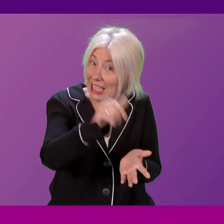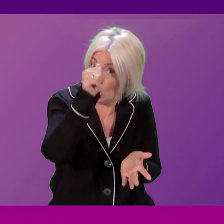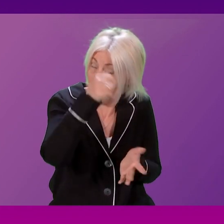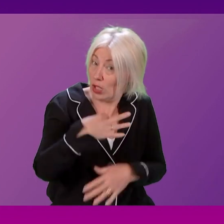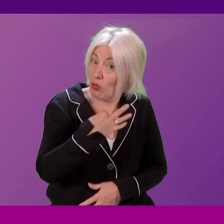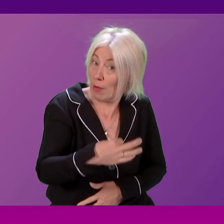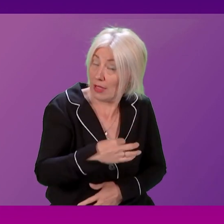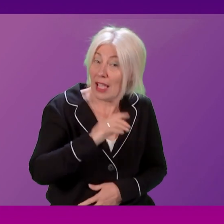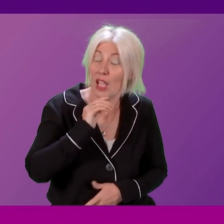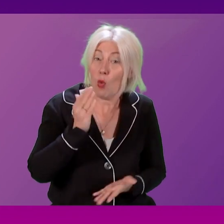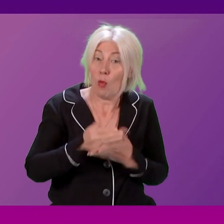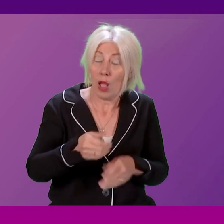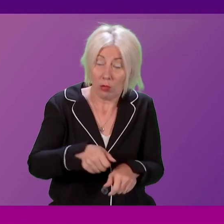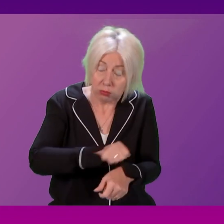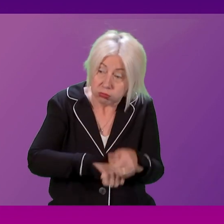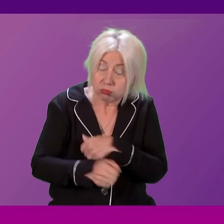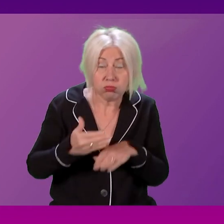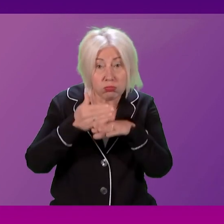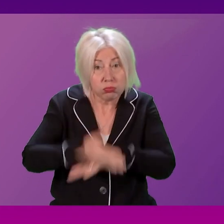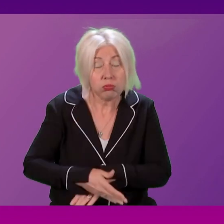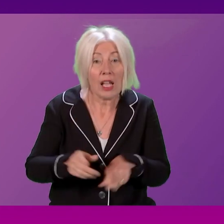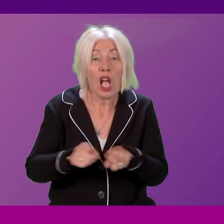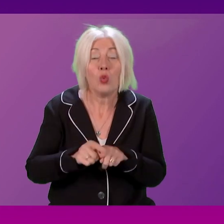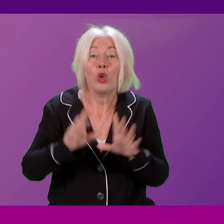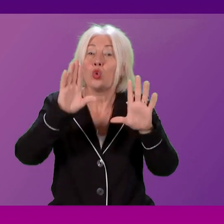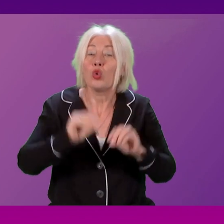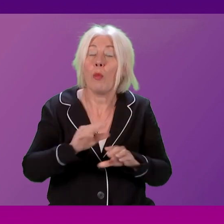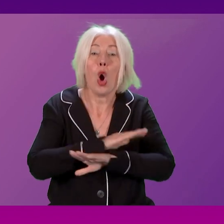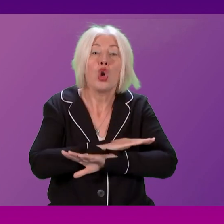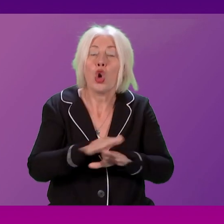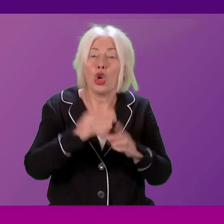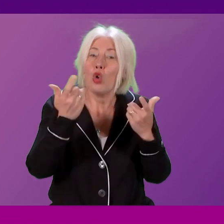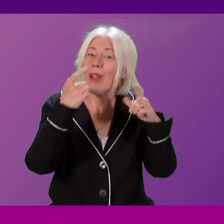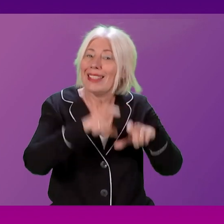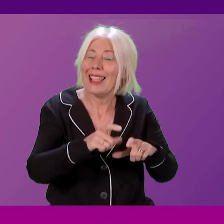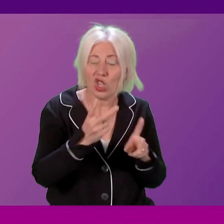taking action to address it, including to end non-residential care of charges? First Minister.